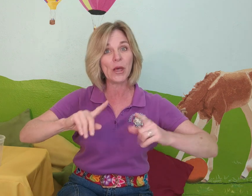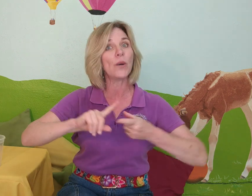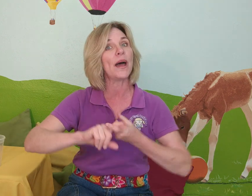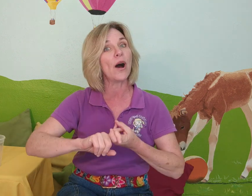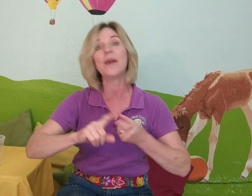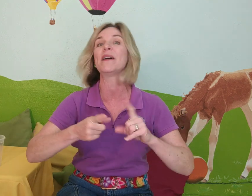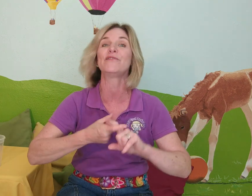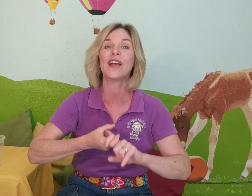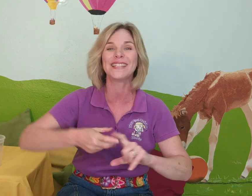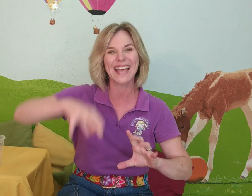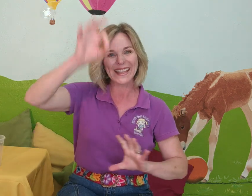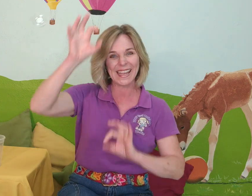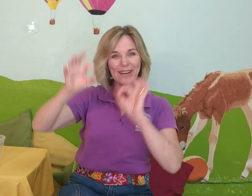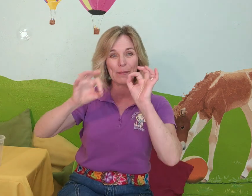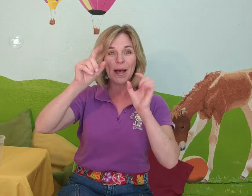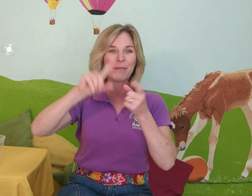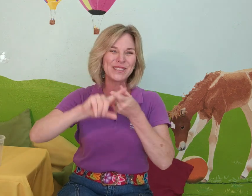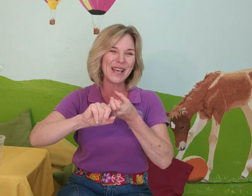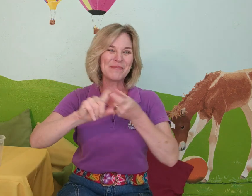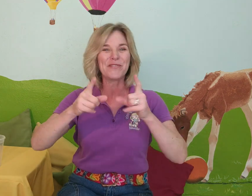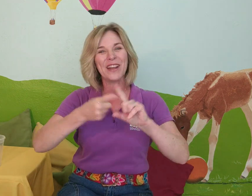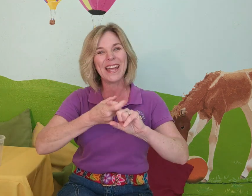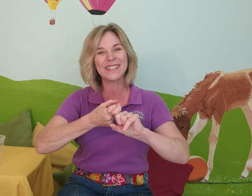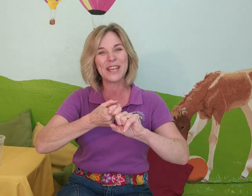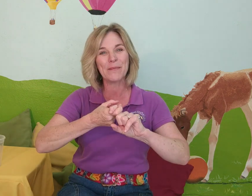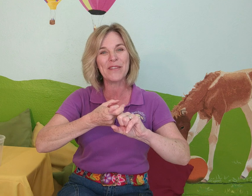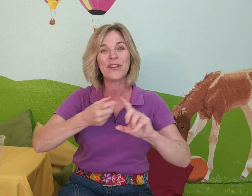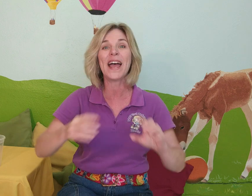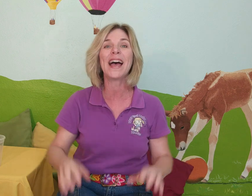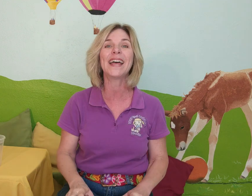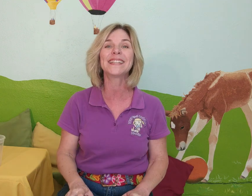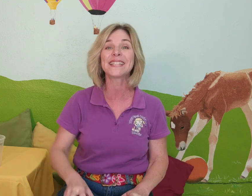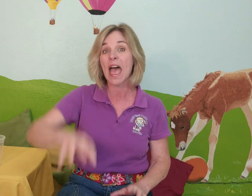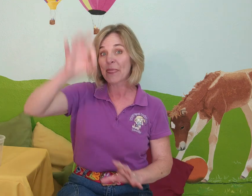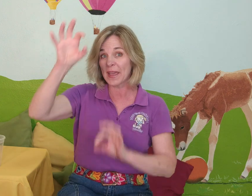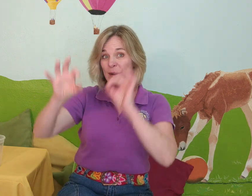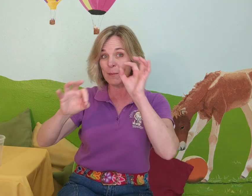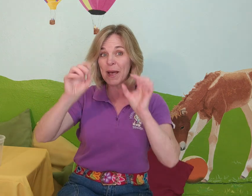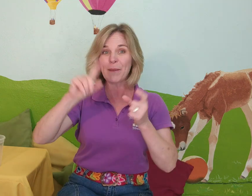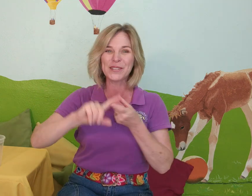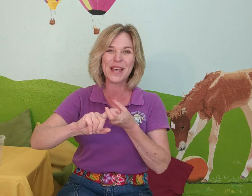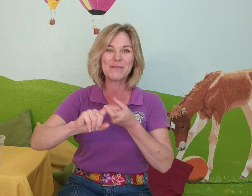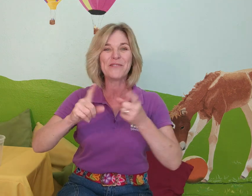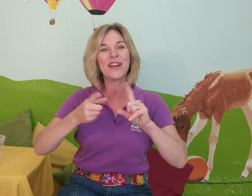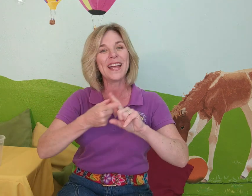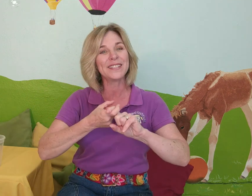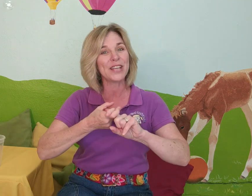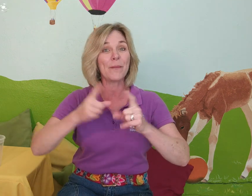low. Now on my friends. There were bubbles on my friends, on my friends. There were bubbles on my friends, on